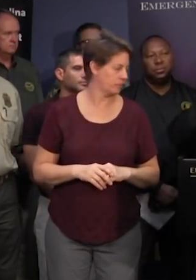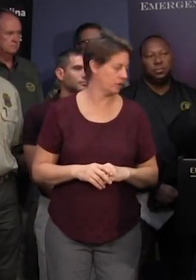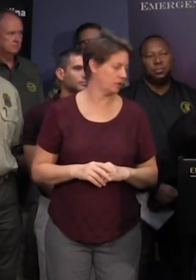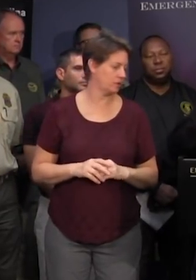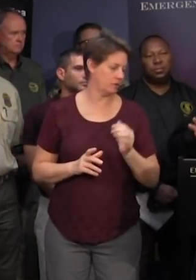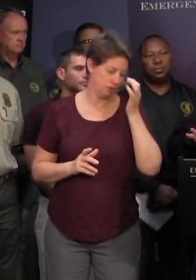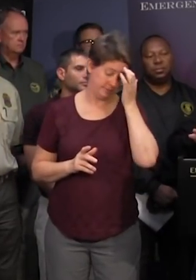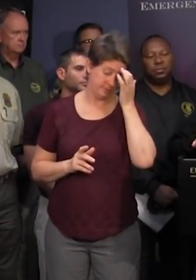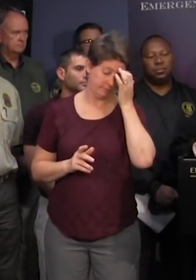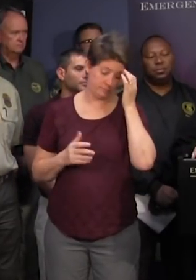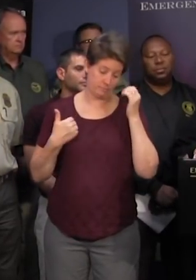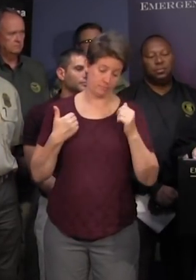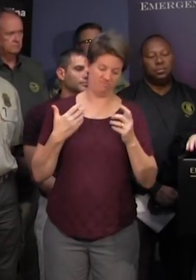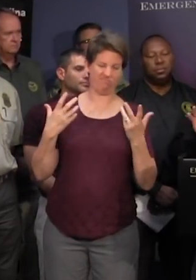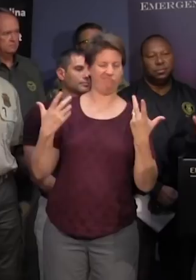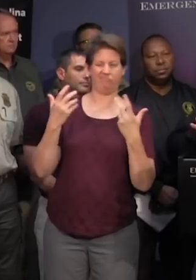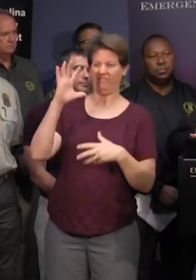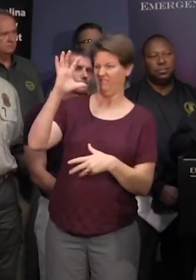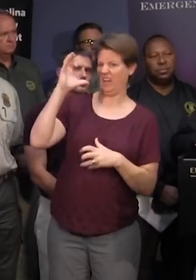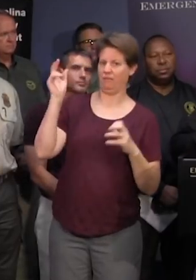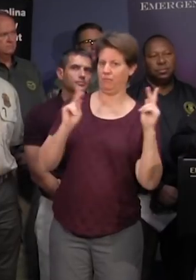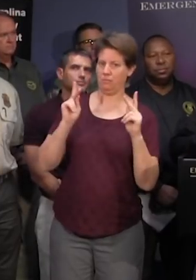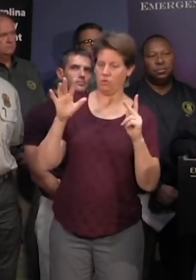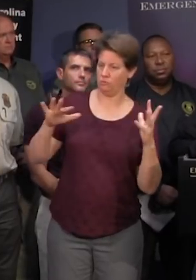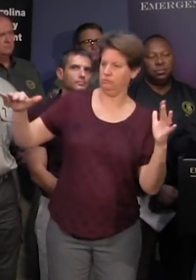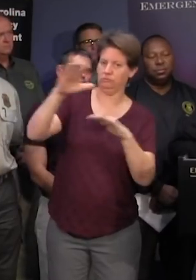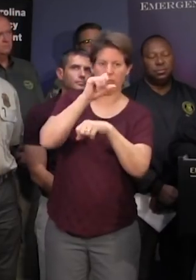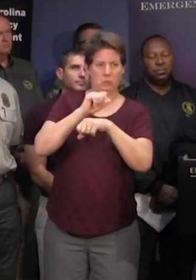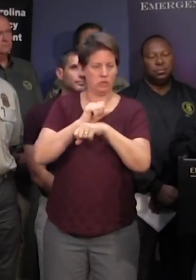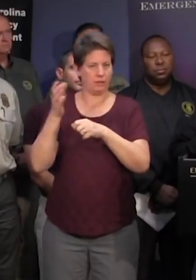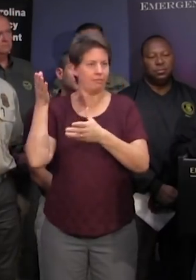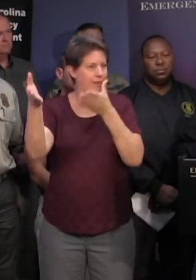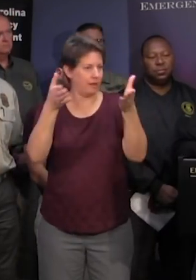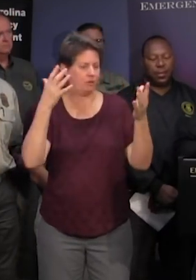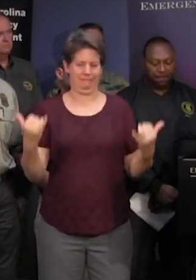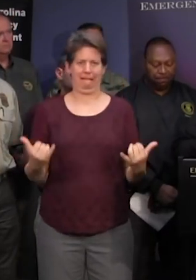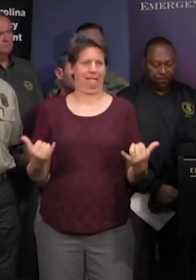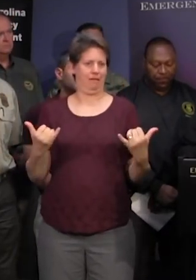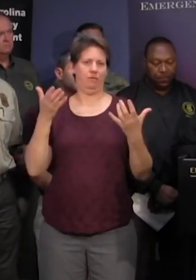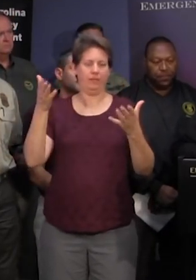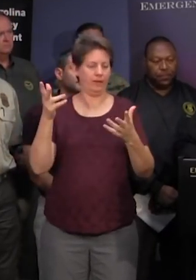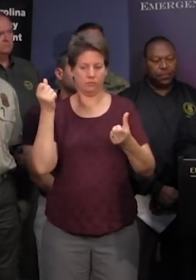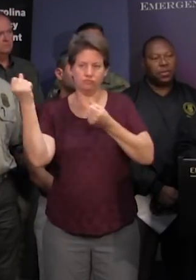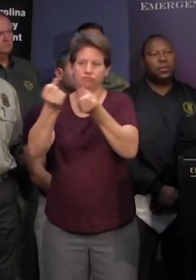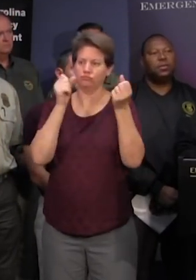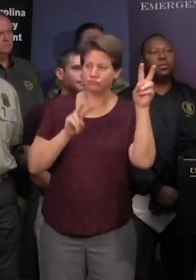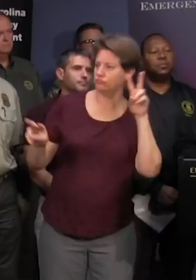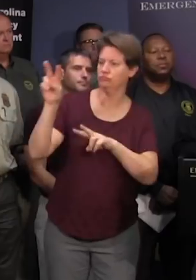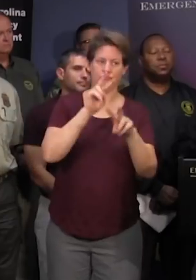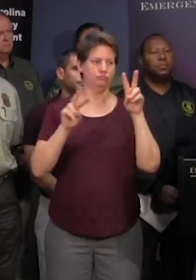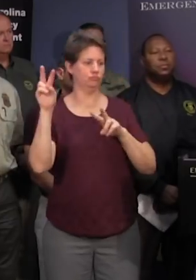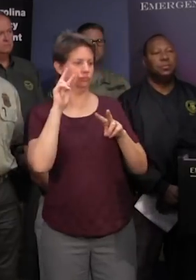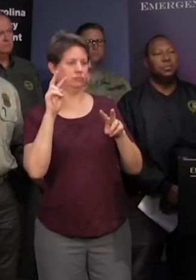have well over 500 dot employees work in this particular region actively right now and so they're out patrolling looking for